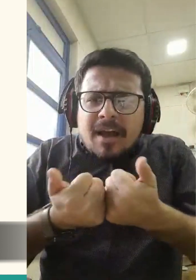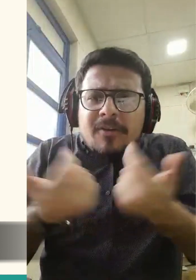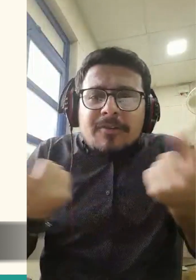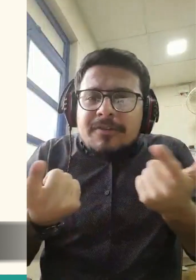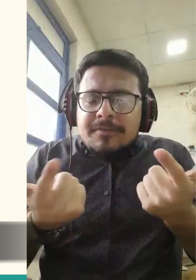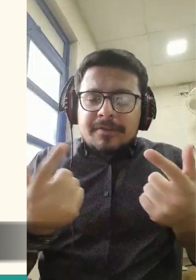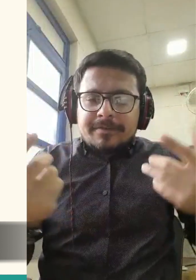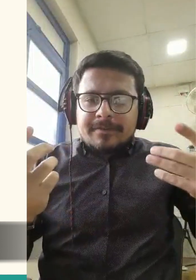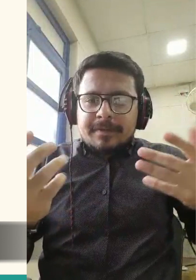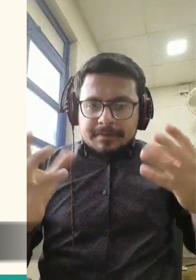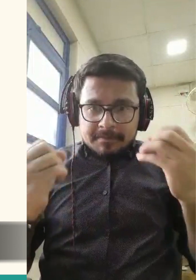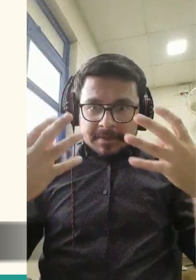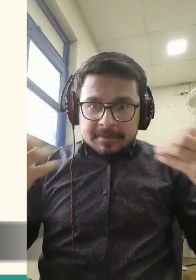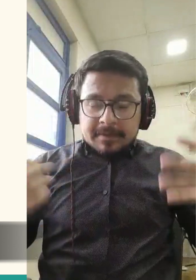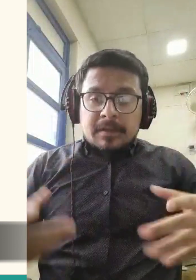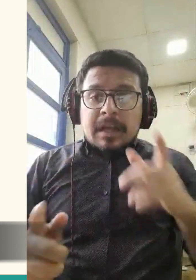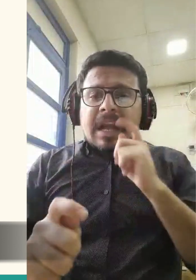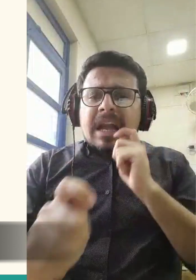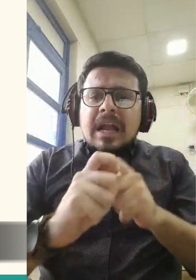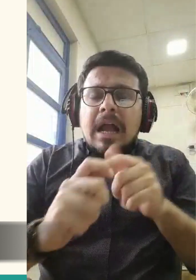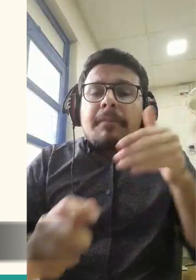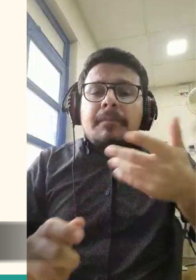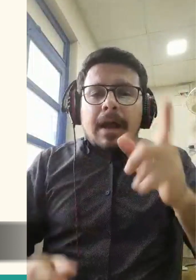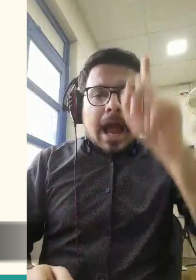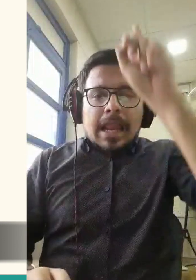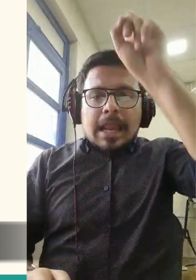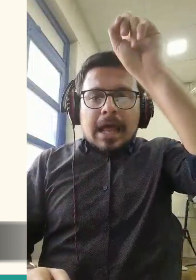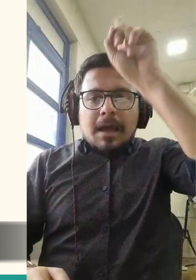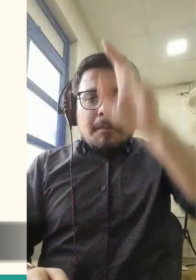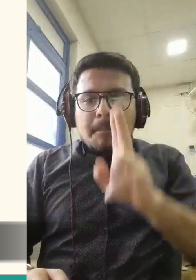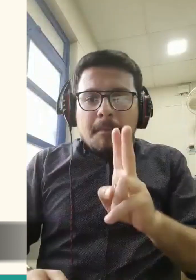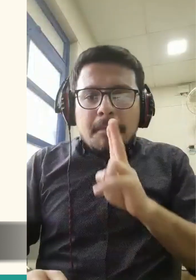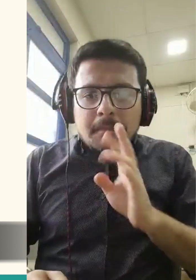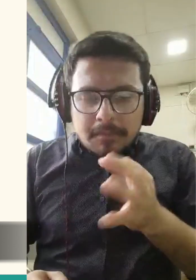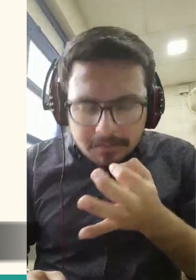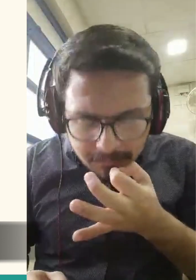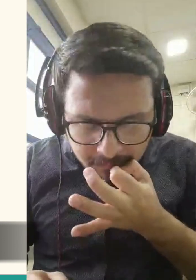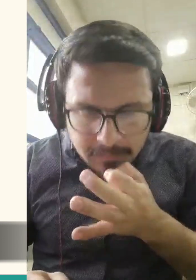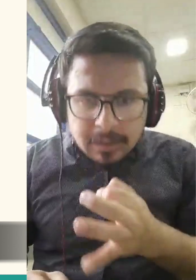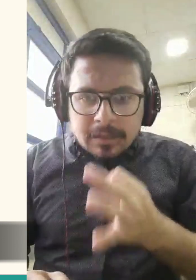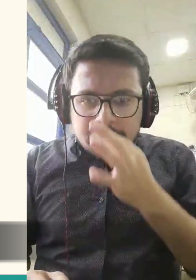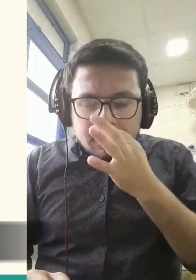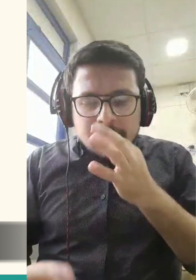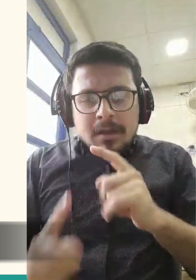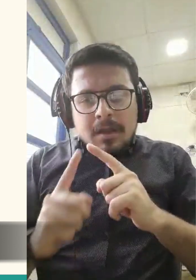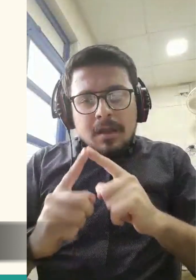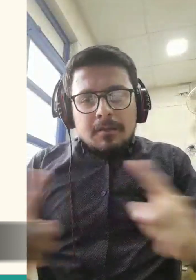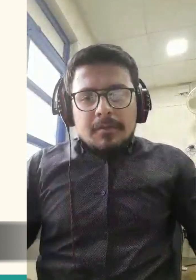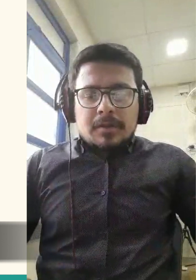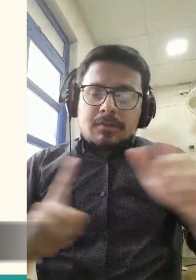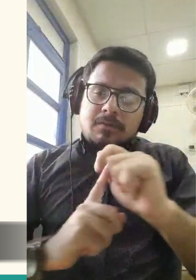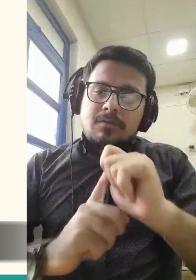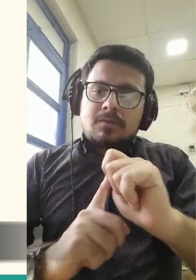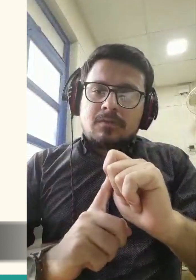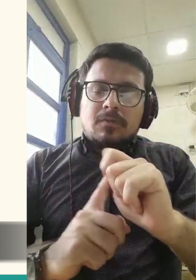The angels were intelligent and obedient beings, made from light,